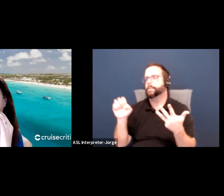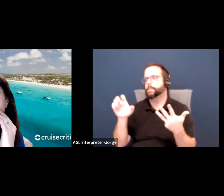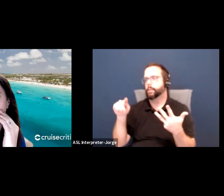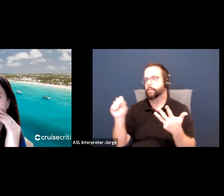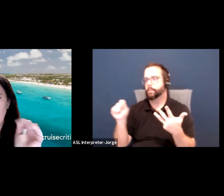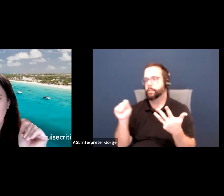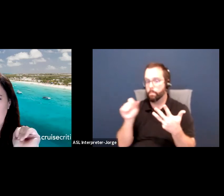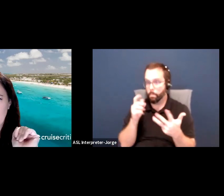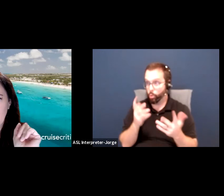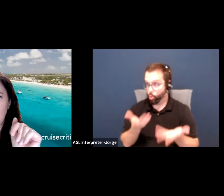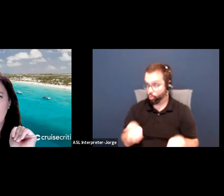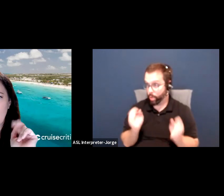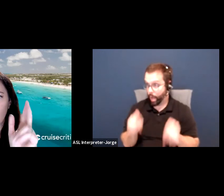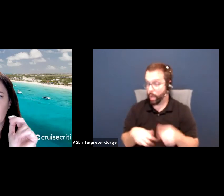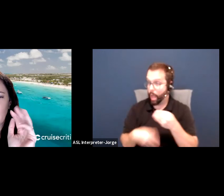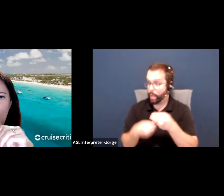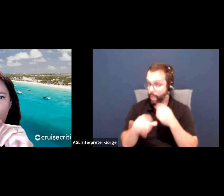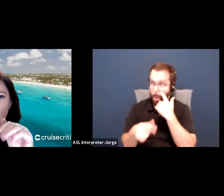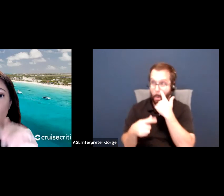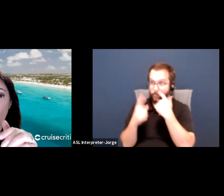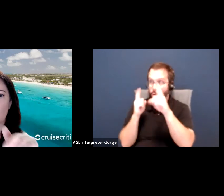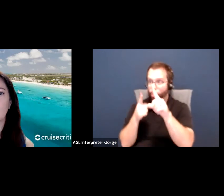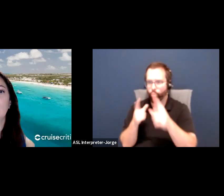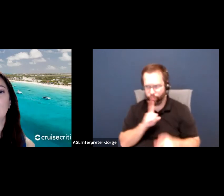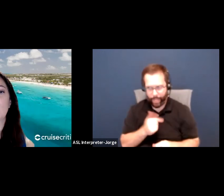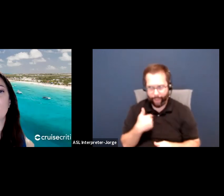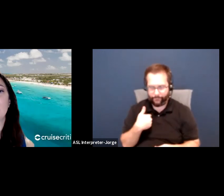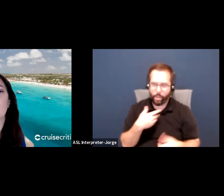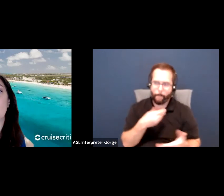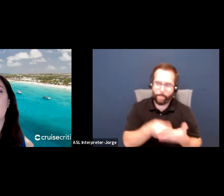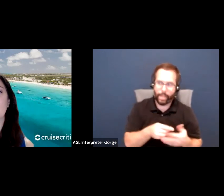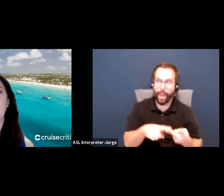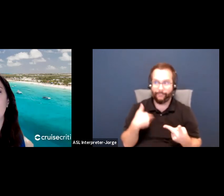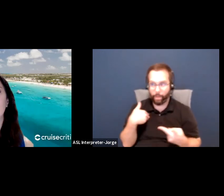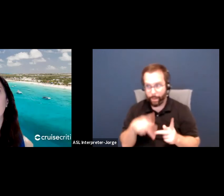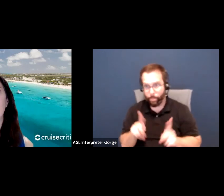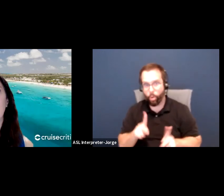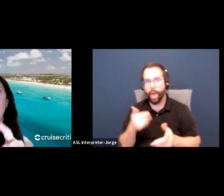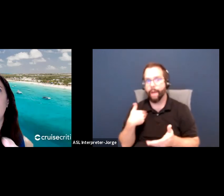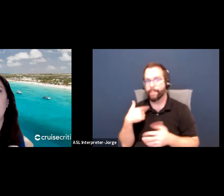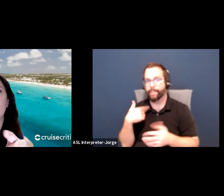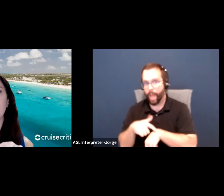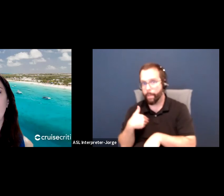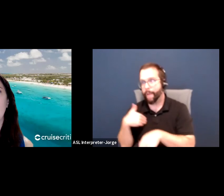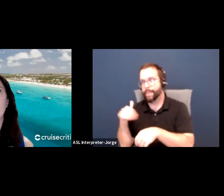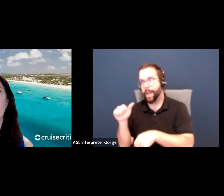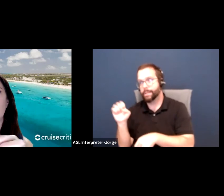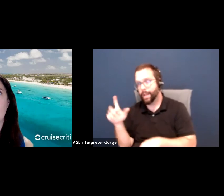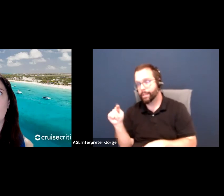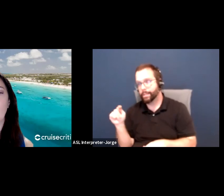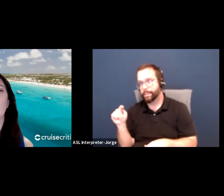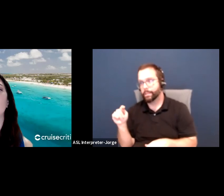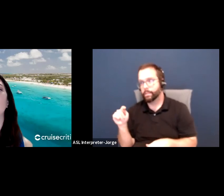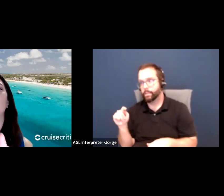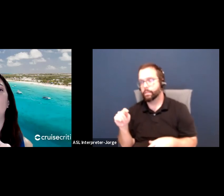make sure, okay, do I really have the money, the people, the time and assets, or it could be the reminder of, okay, yeah, I need to get money for